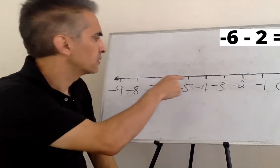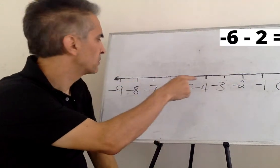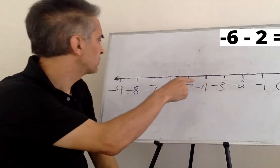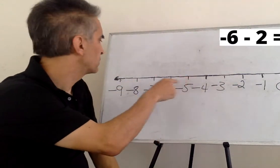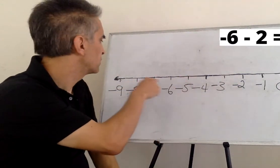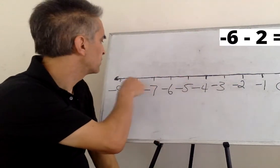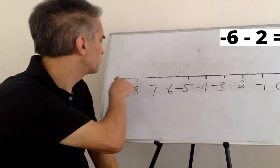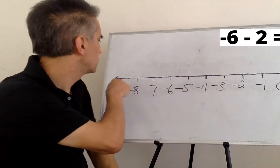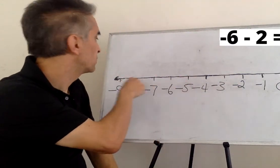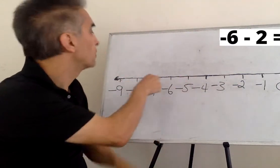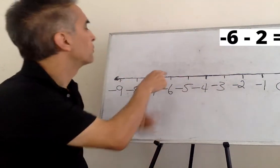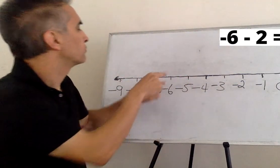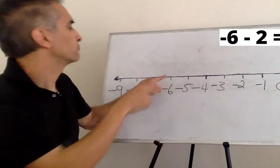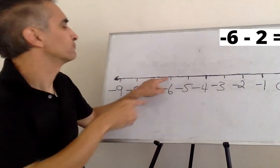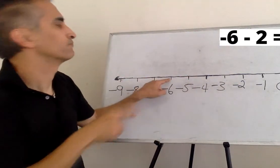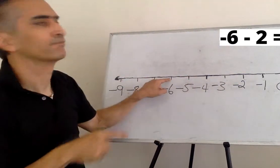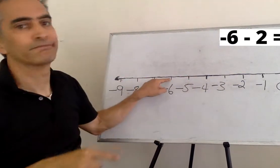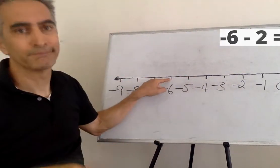Oh, there it is.